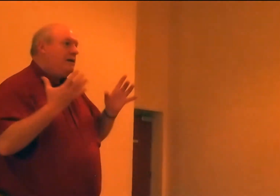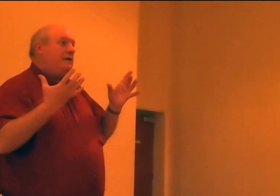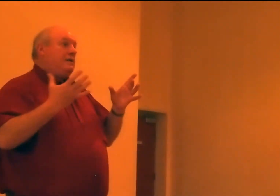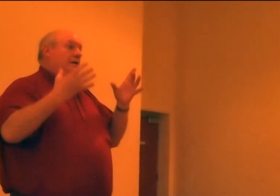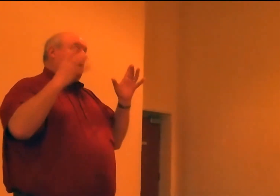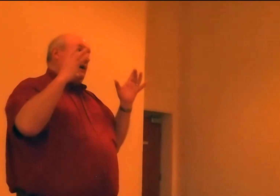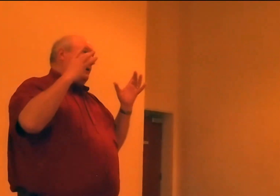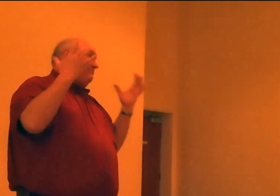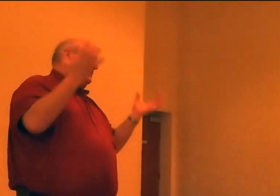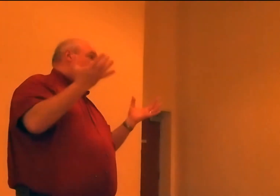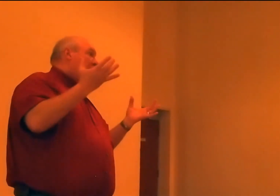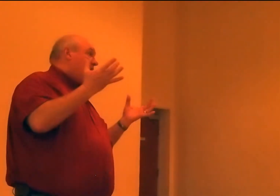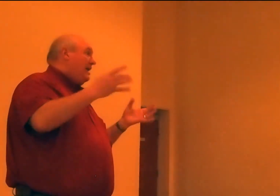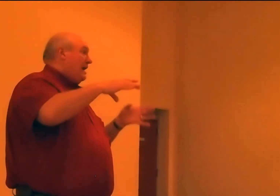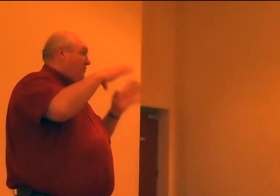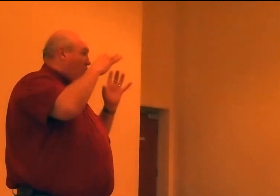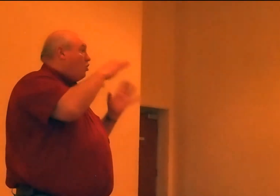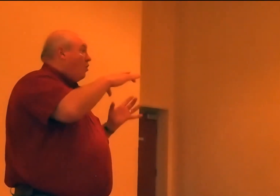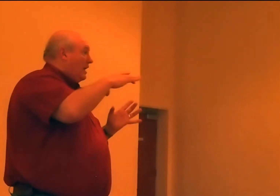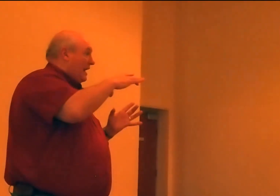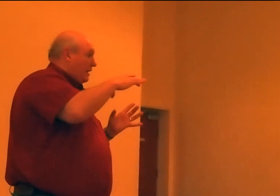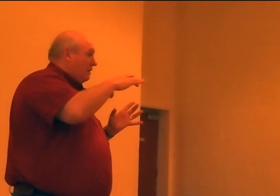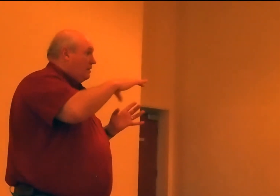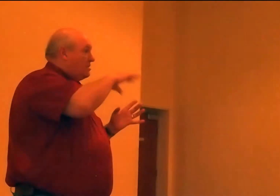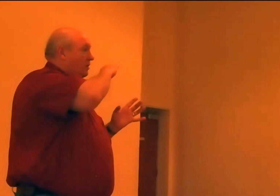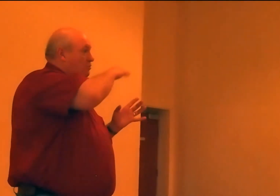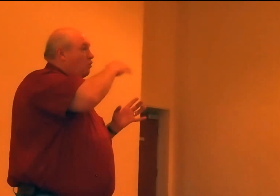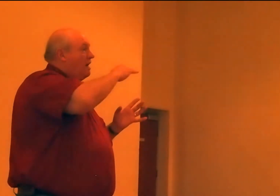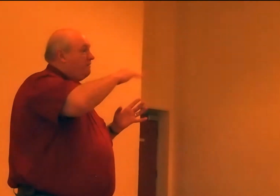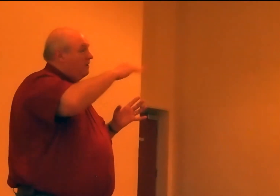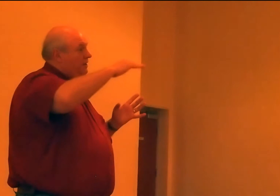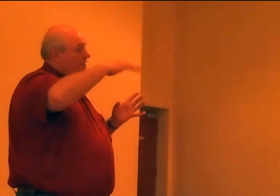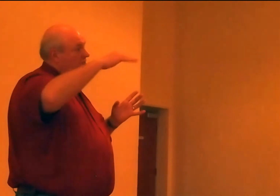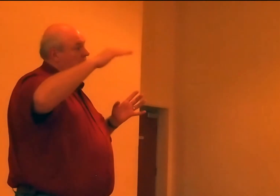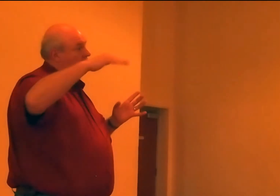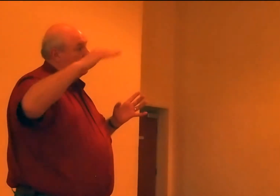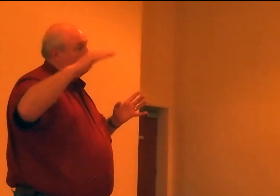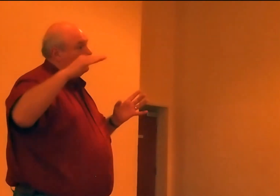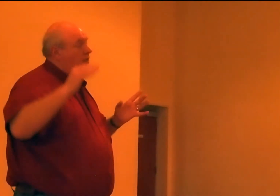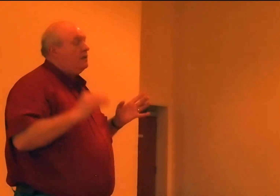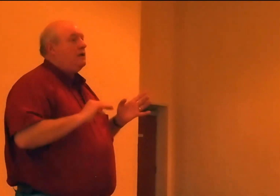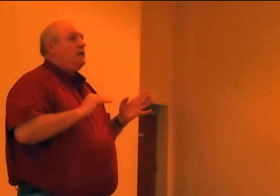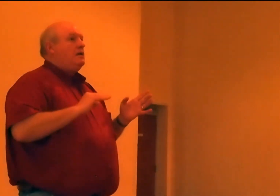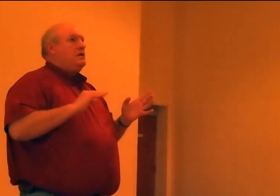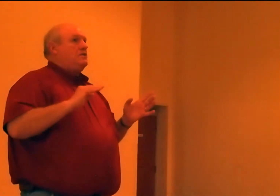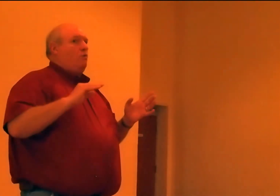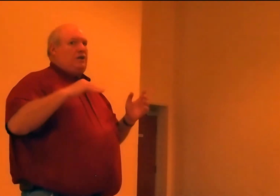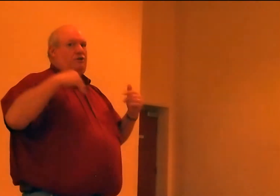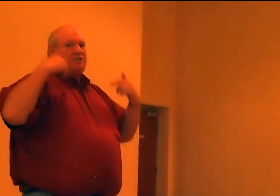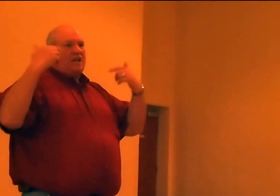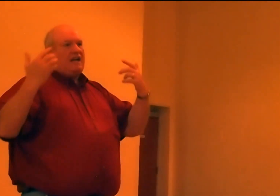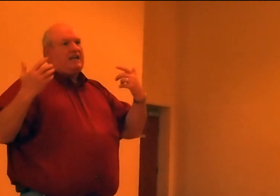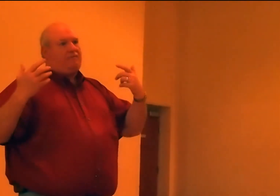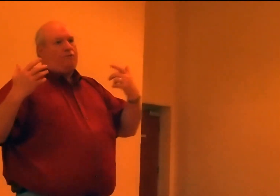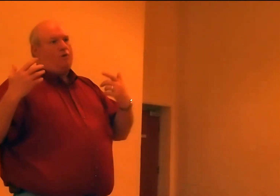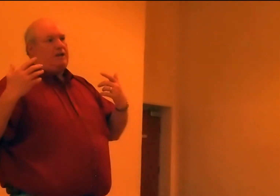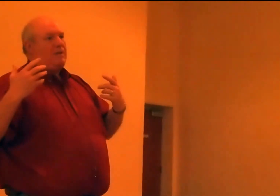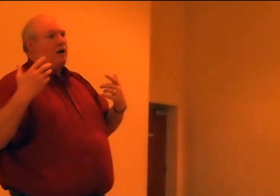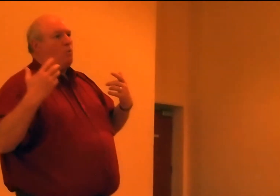it's right in the name, they're corrugated. So it's rough on the inside. So when you're designing for the amount of